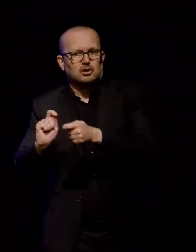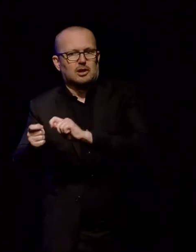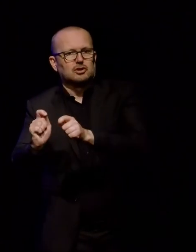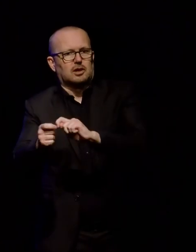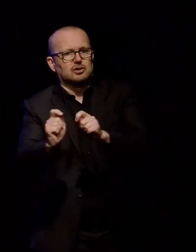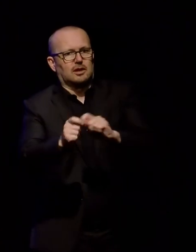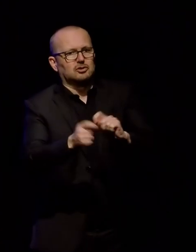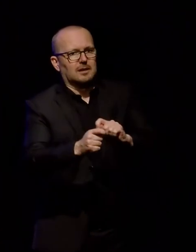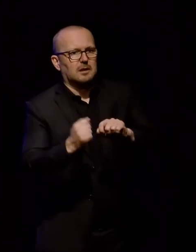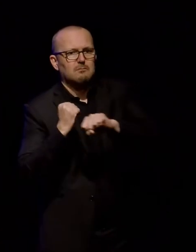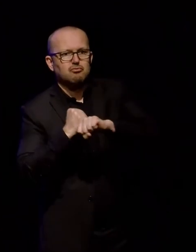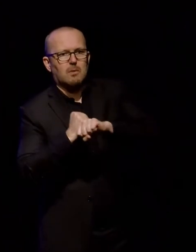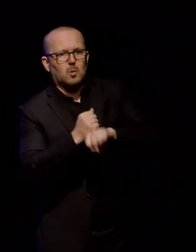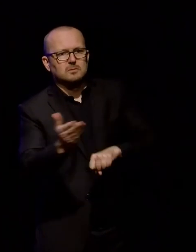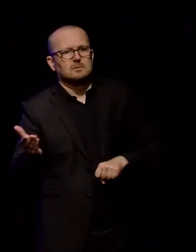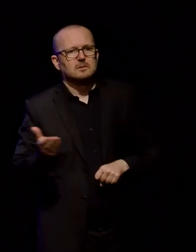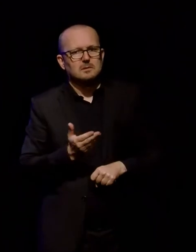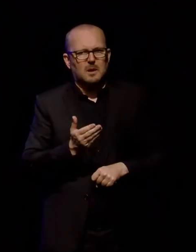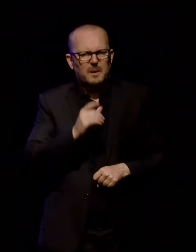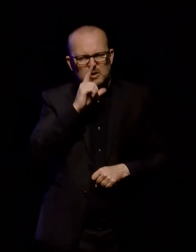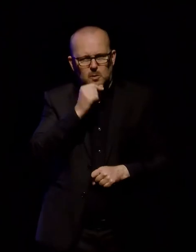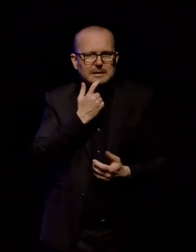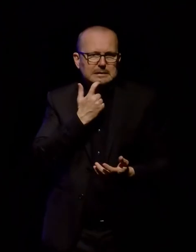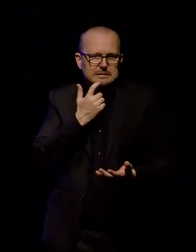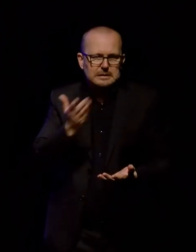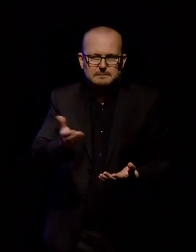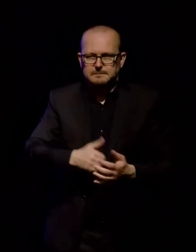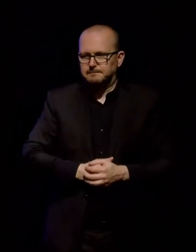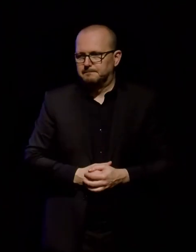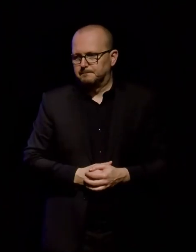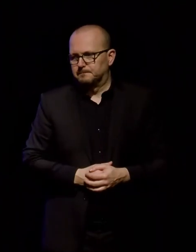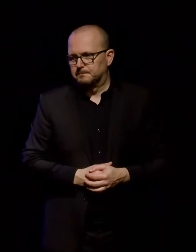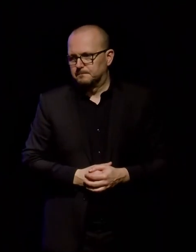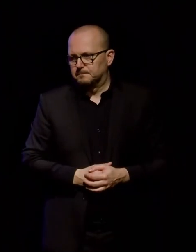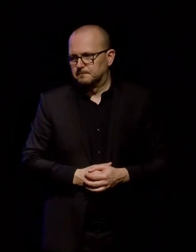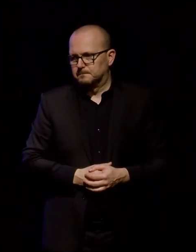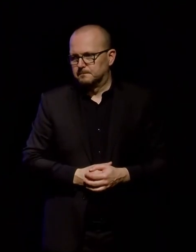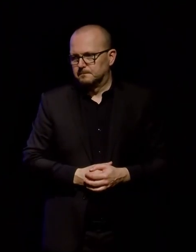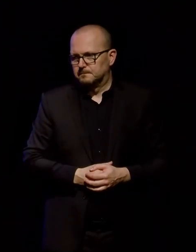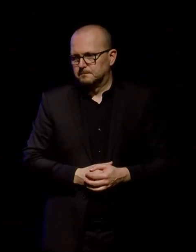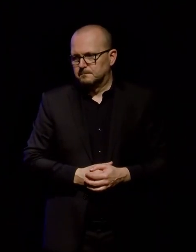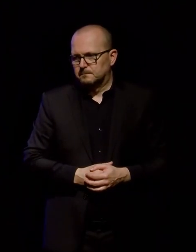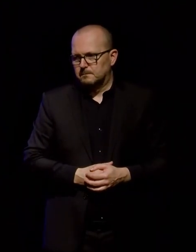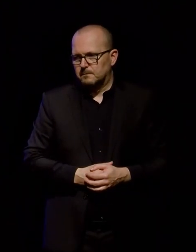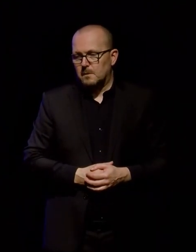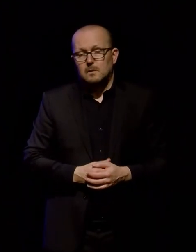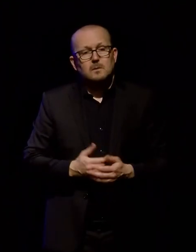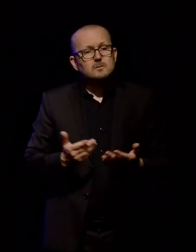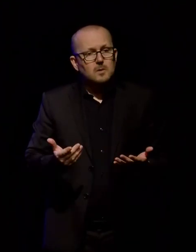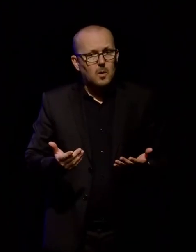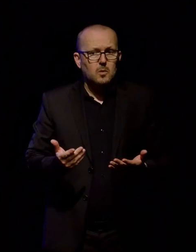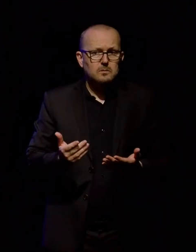can do that within the museum organisation. They may not need to go out to the council to do that themselves. So, sharing stories,